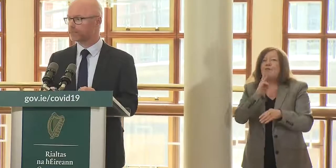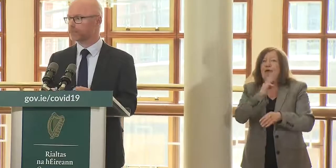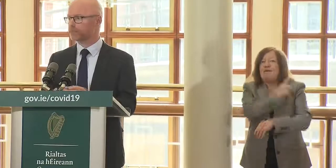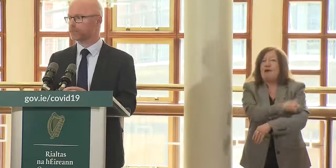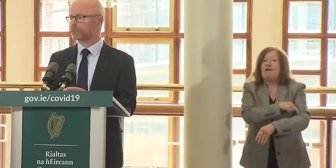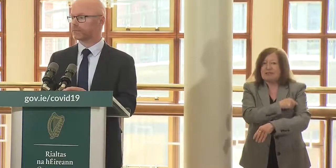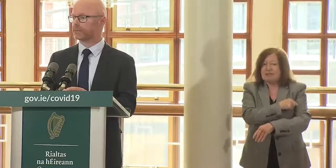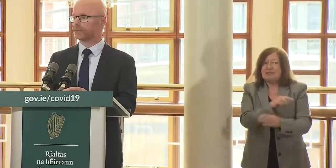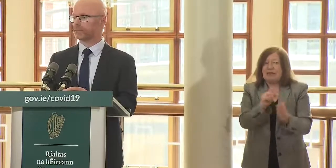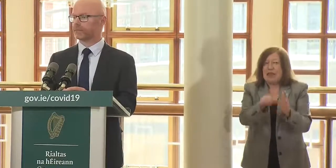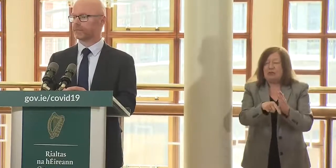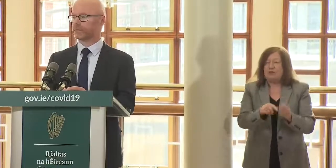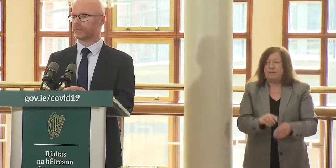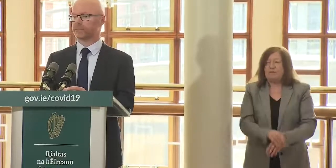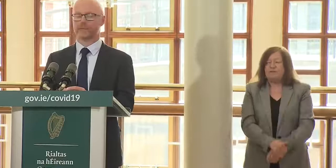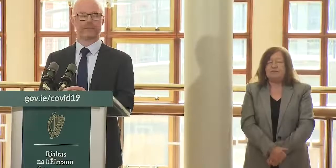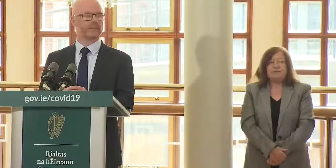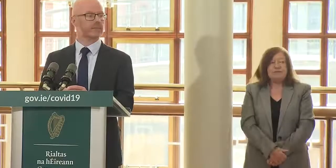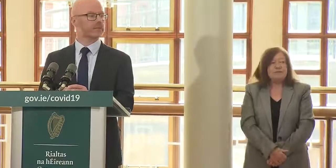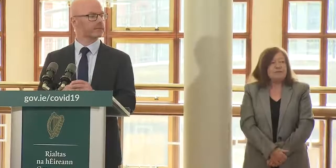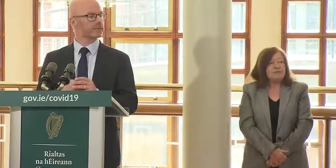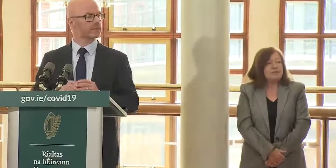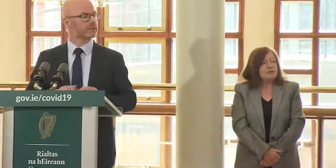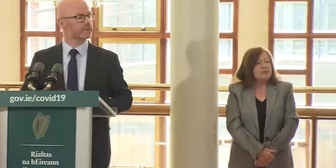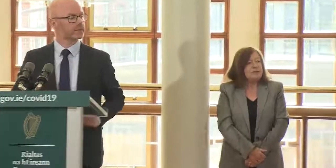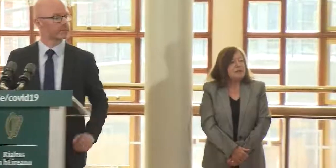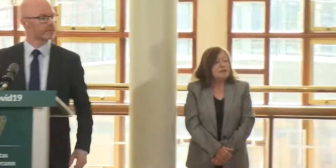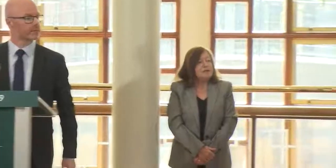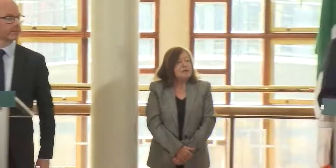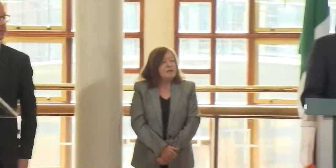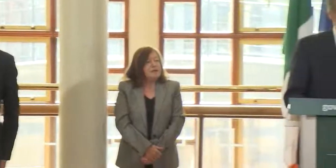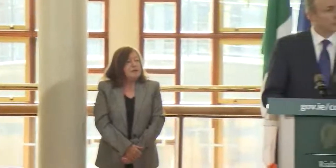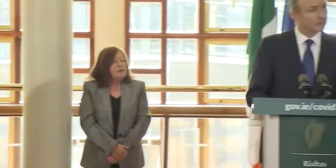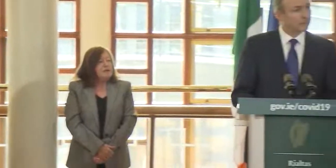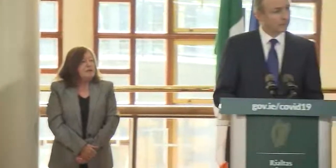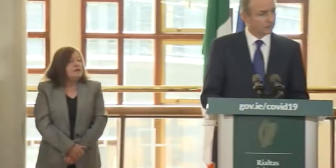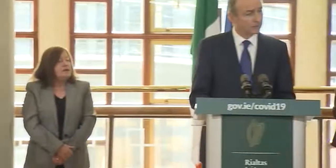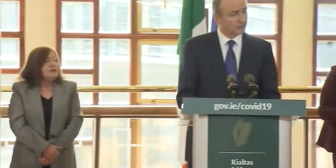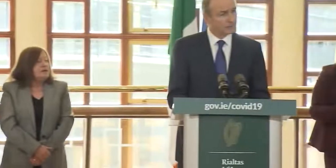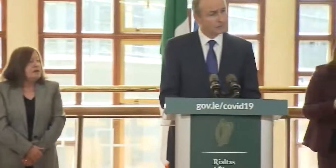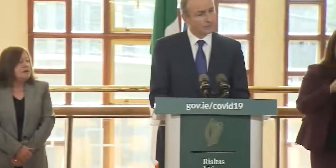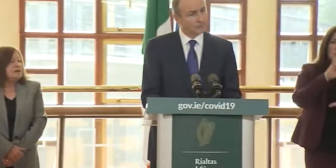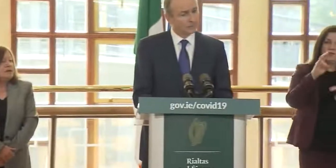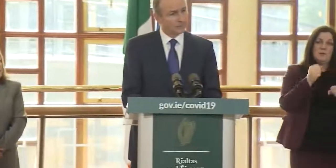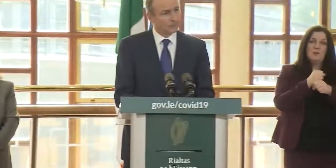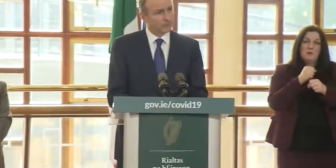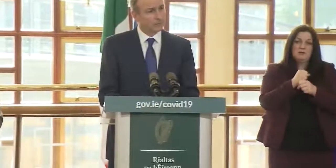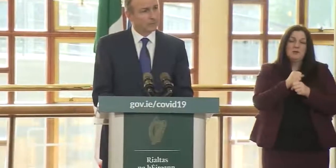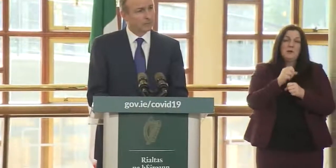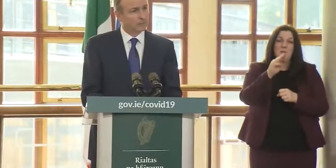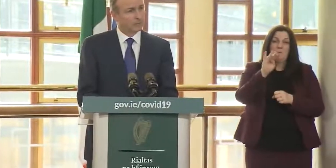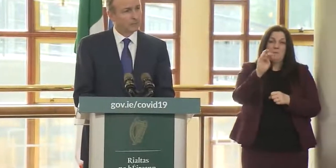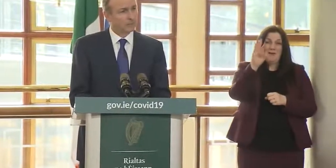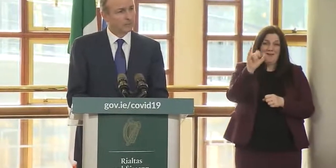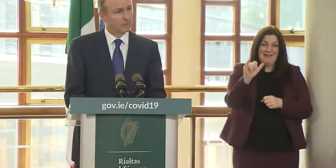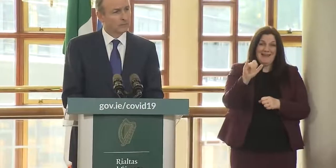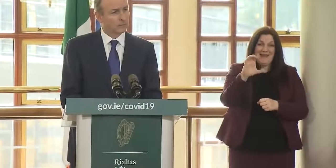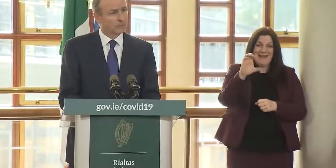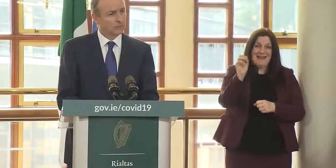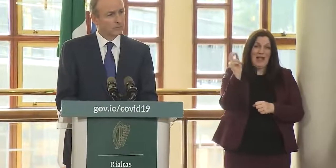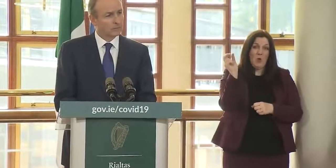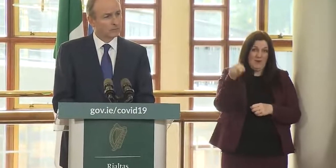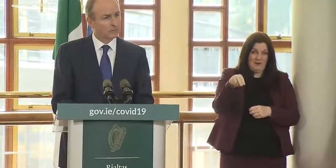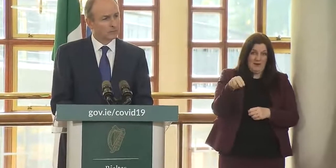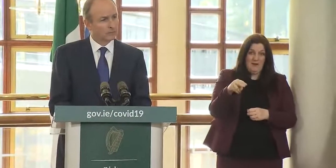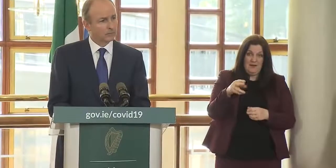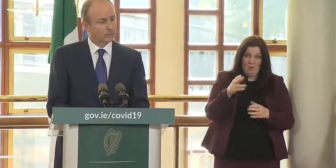um just on barry cowan you you mentioned that you found out on friday did you